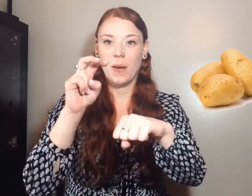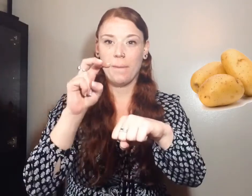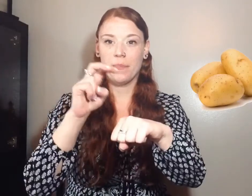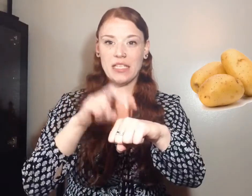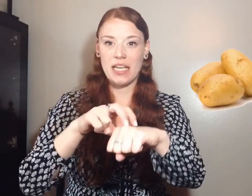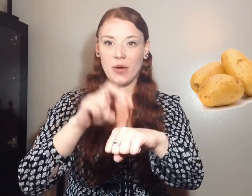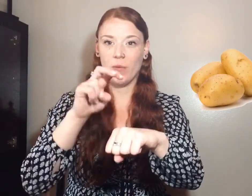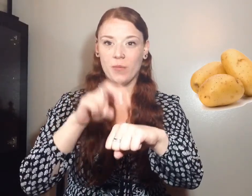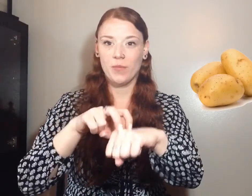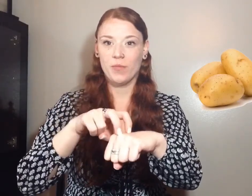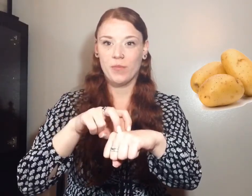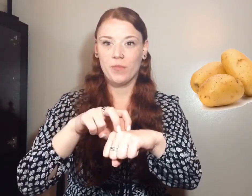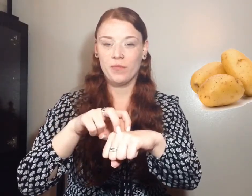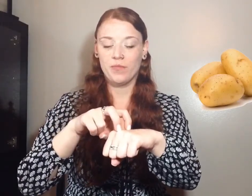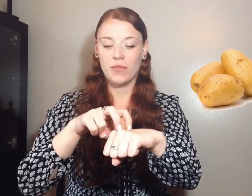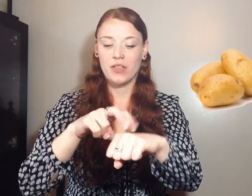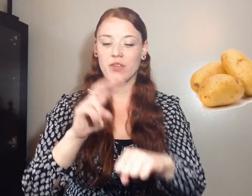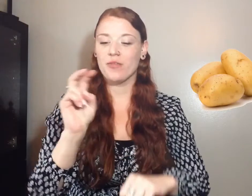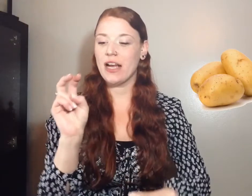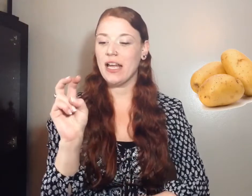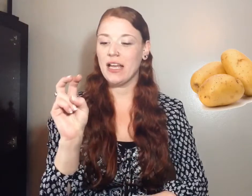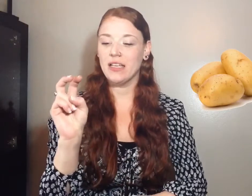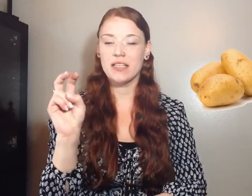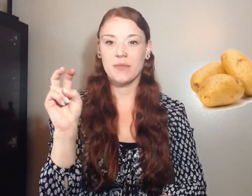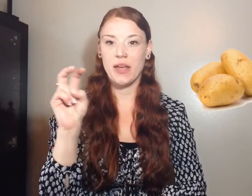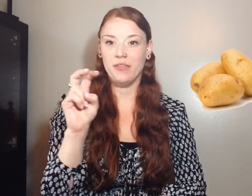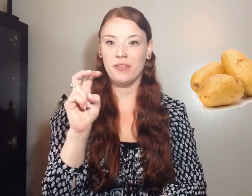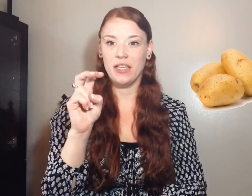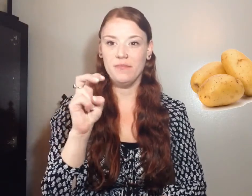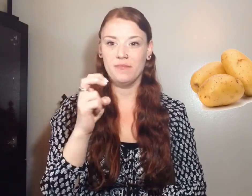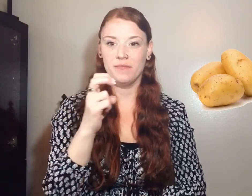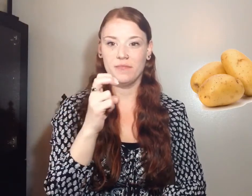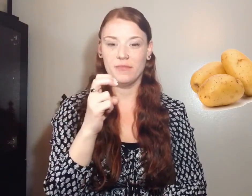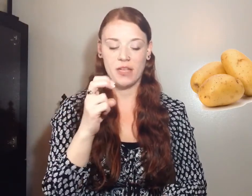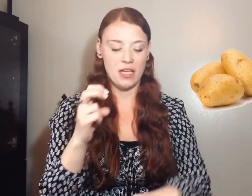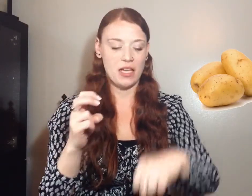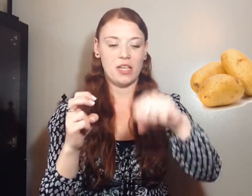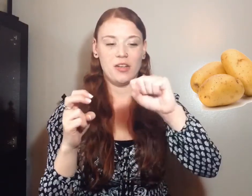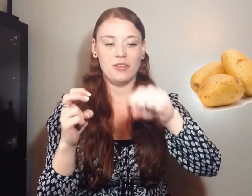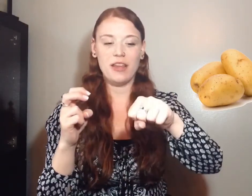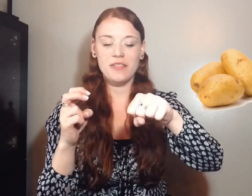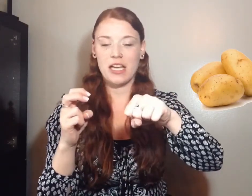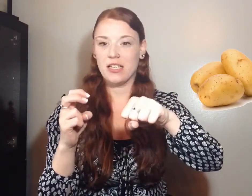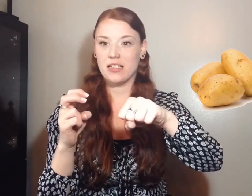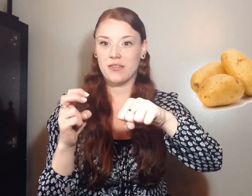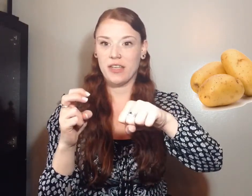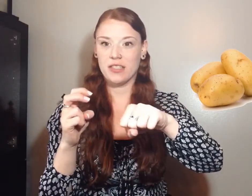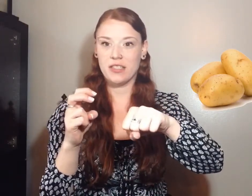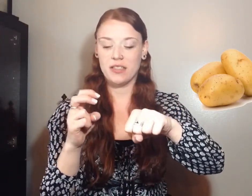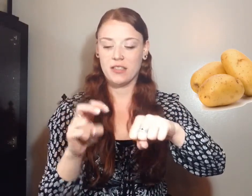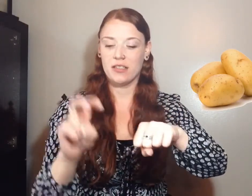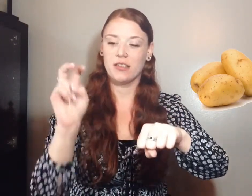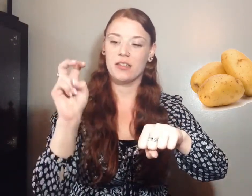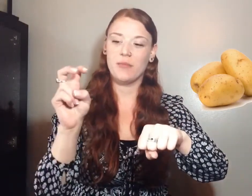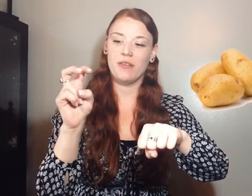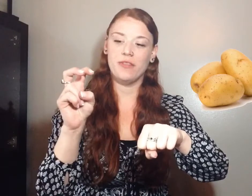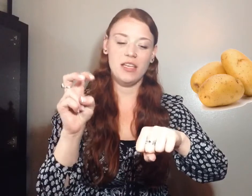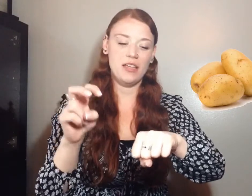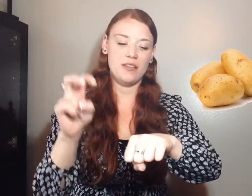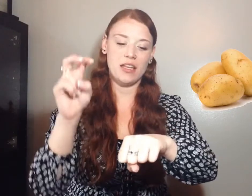Potato. So your right hand is a bent V and your left hand is a fist. The bent V then